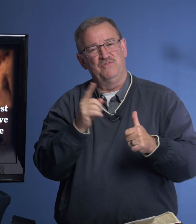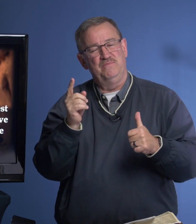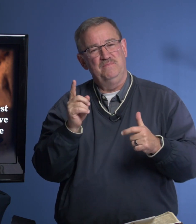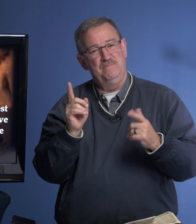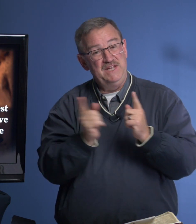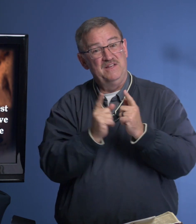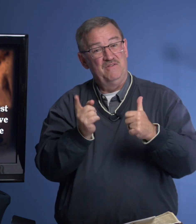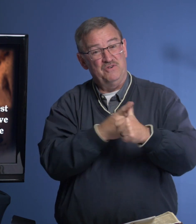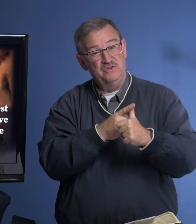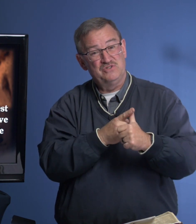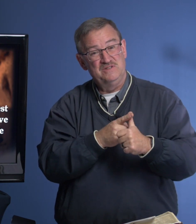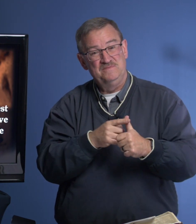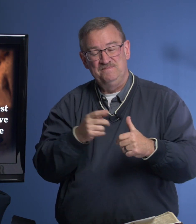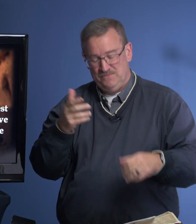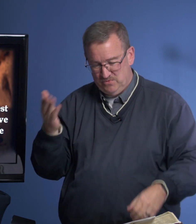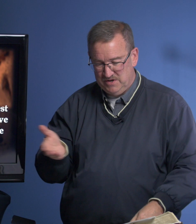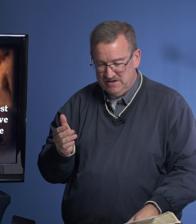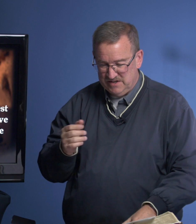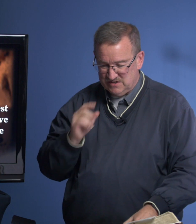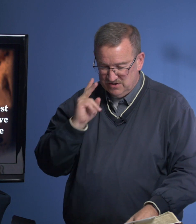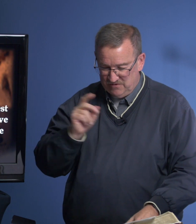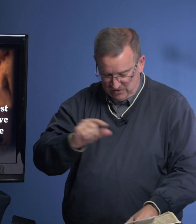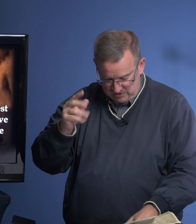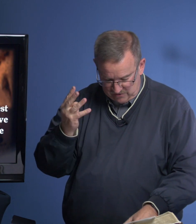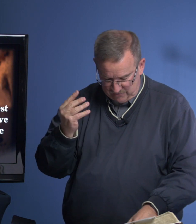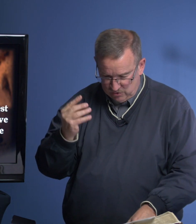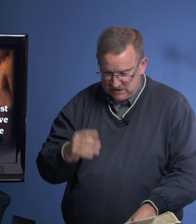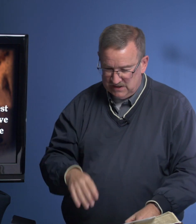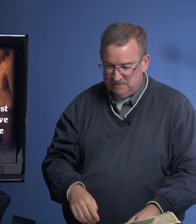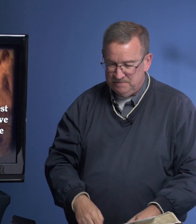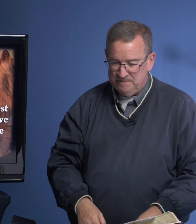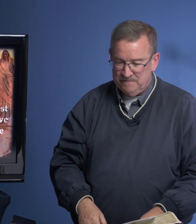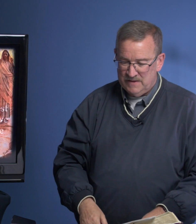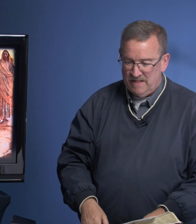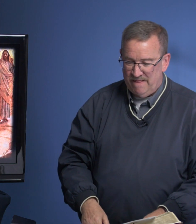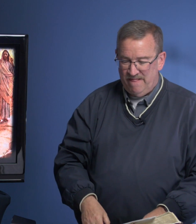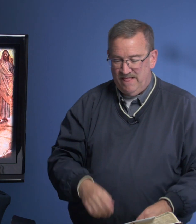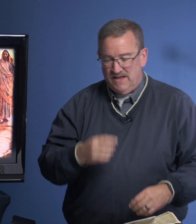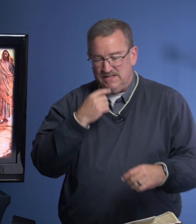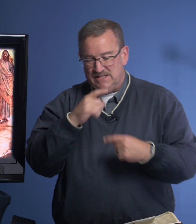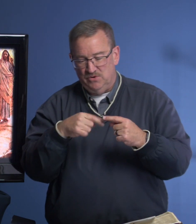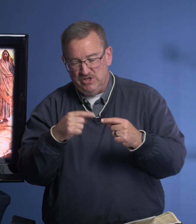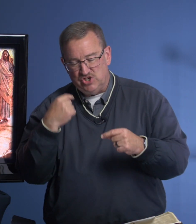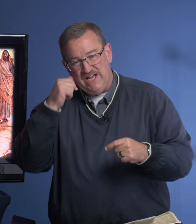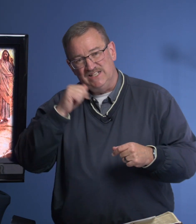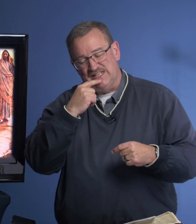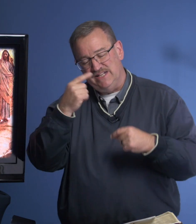first? Well, here it is. Look at verse 14. It said, when she had said